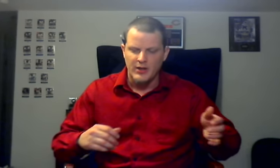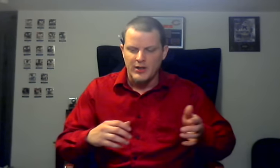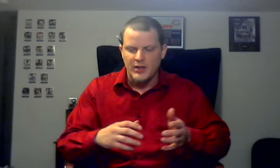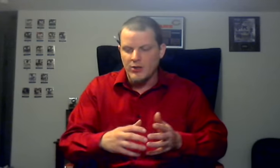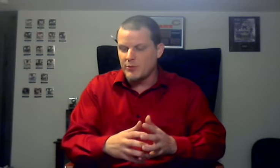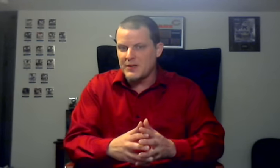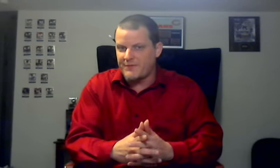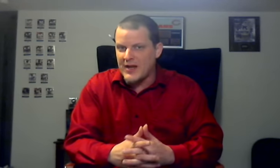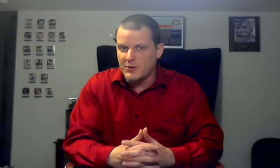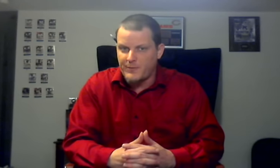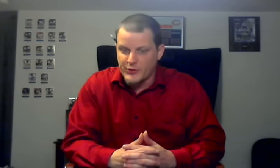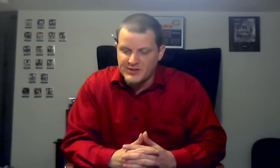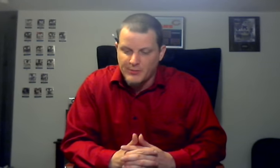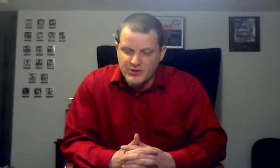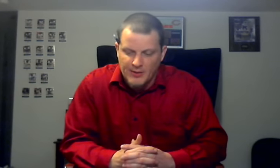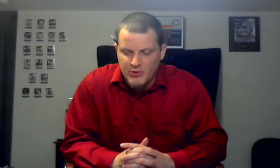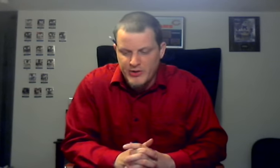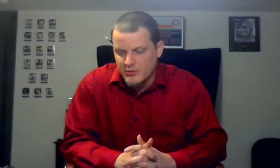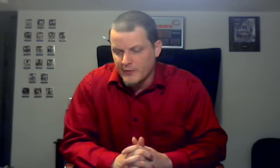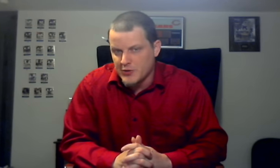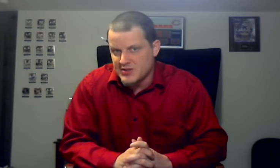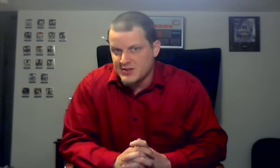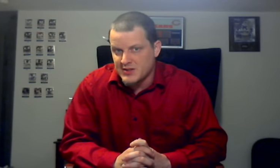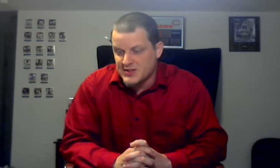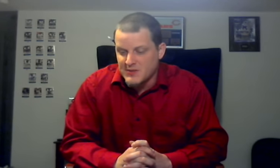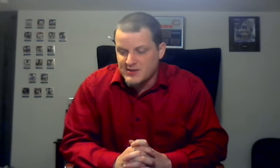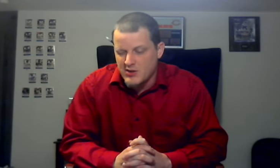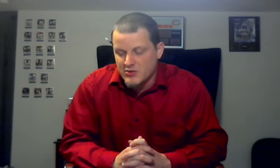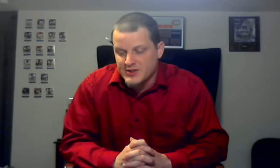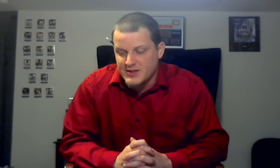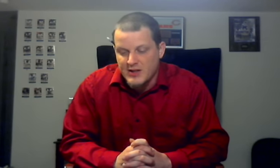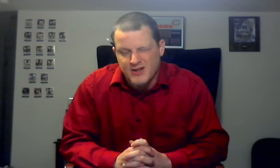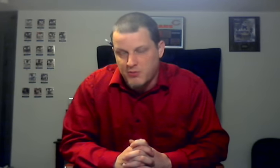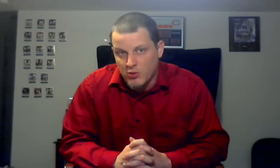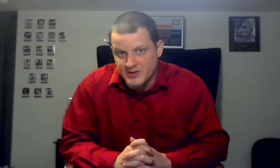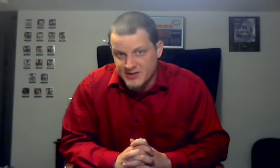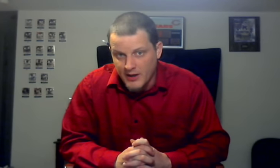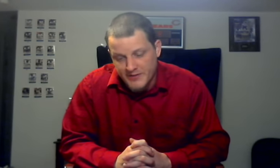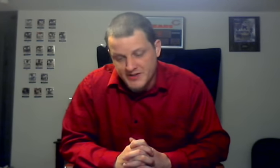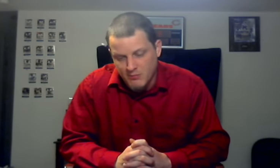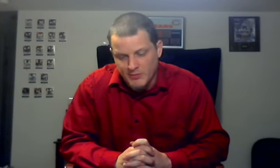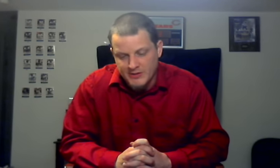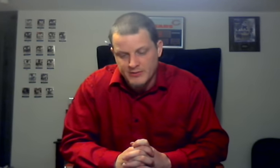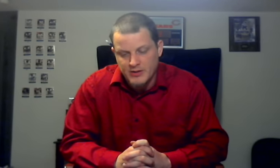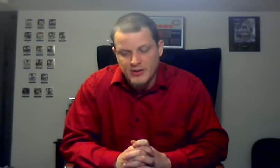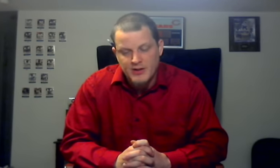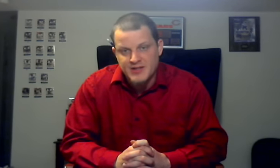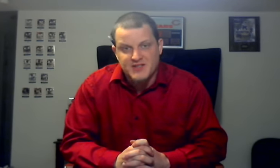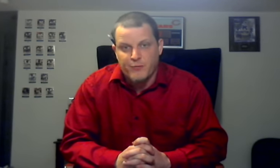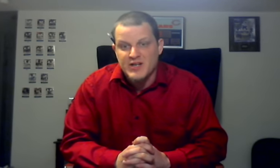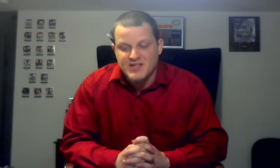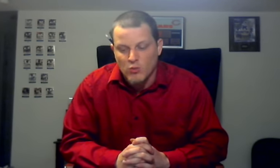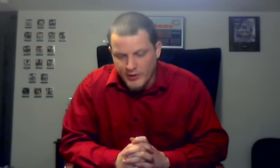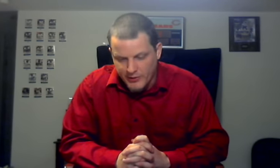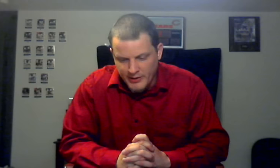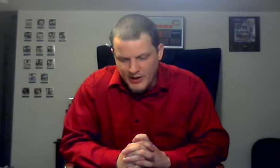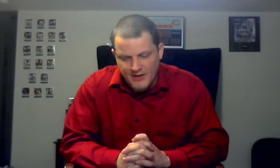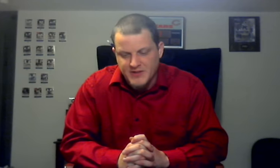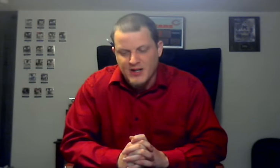It would be fatal for the WWE universe to dismiss the urgency and importance of this moment. This freezing winter of the